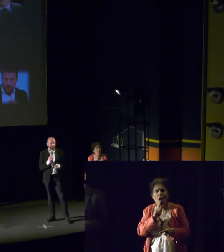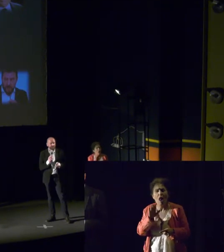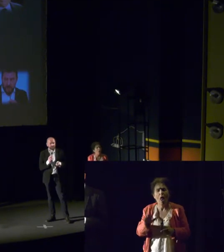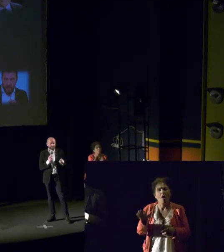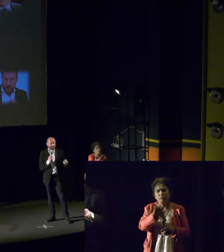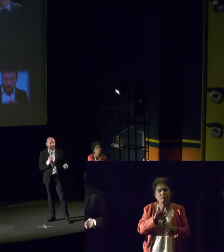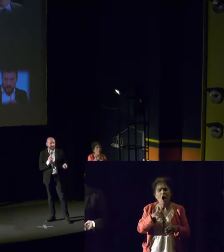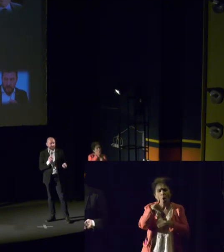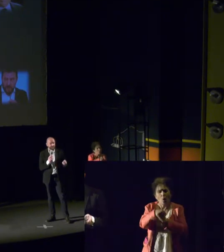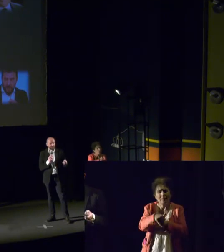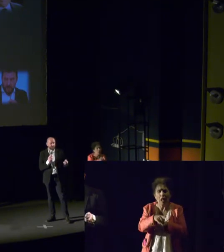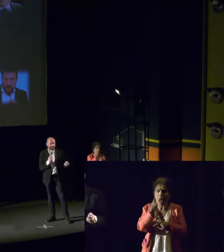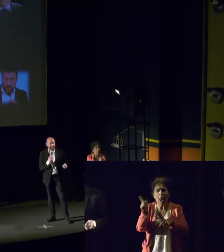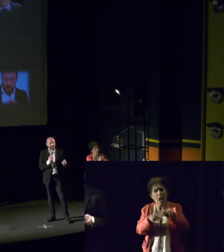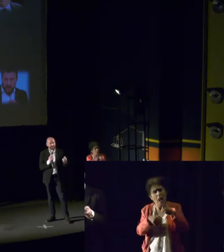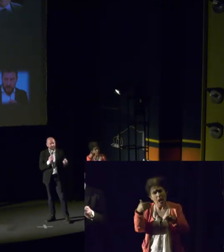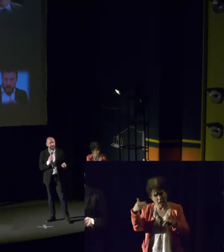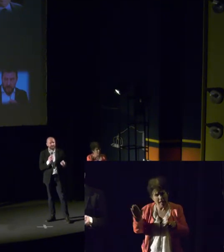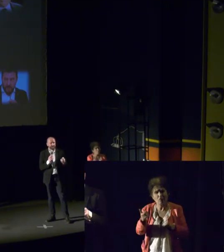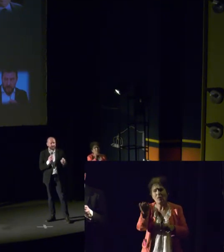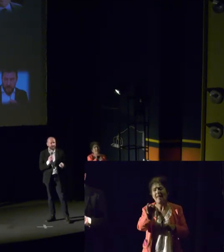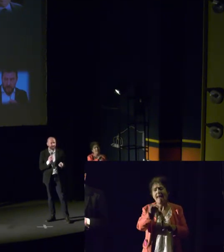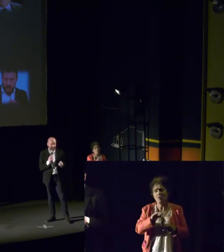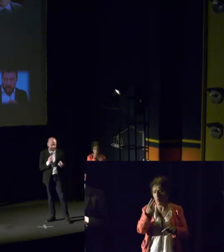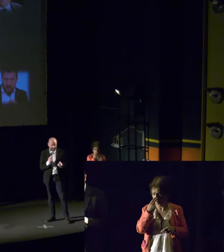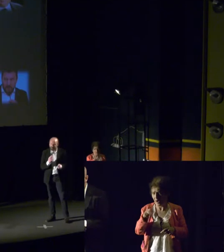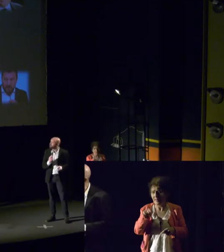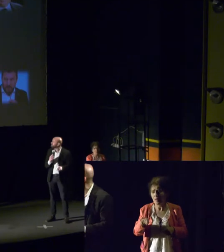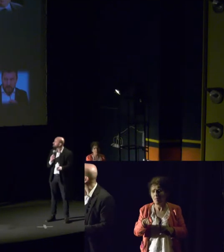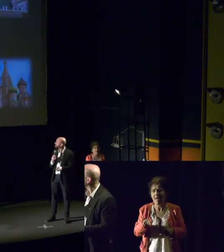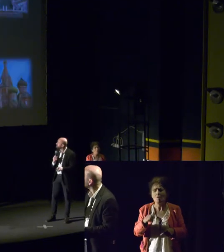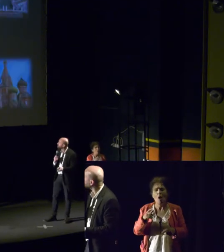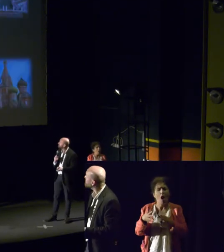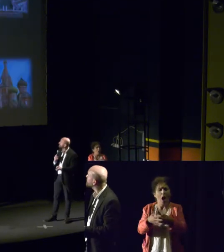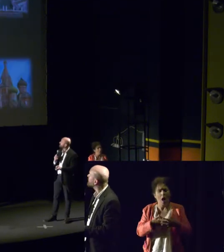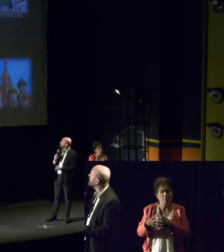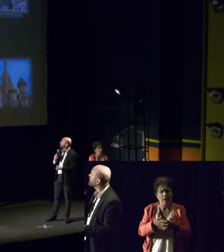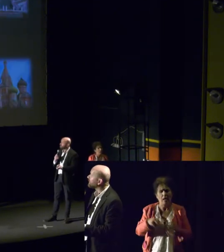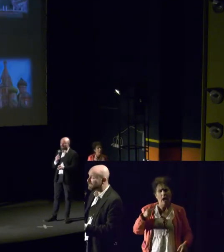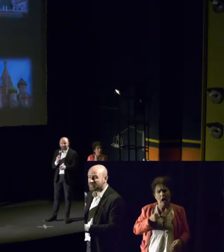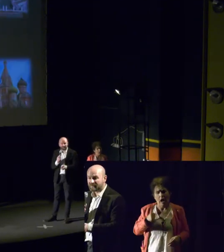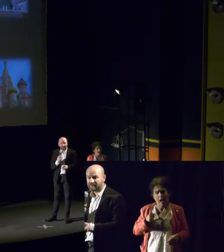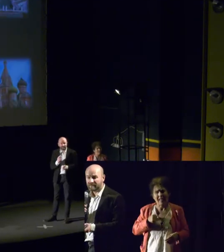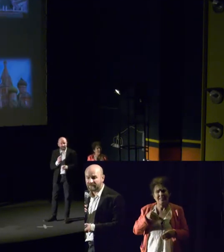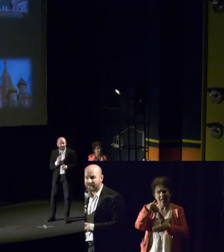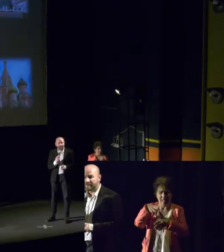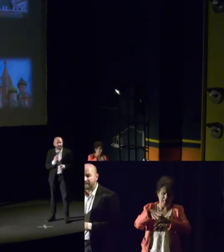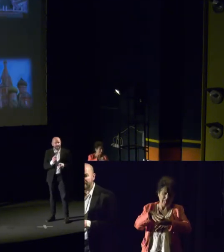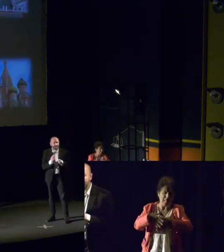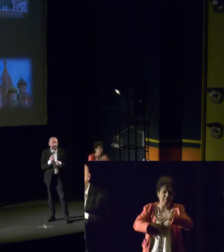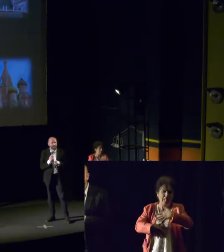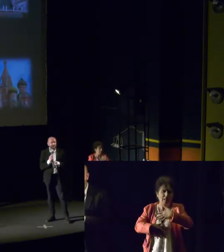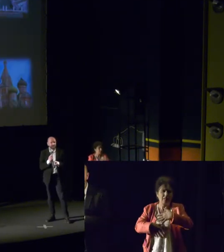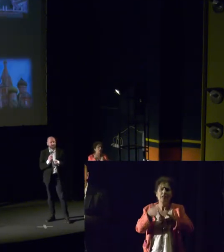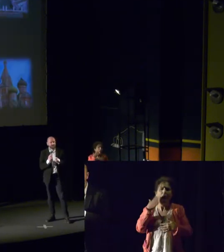Europe. We see this happening also in the United States, Canada, and Latin America. We also see that